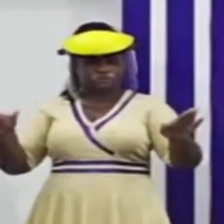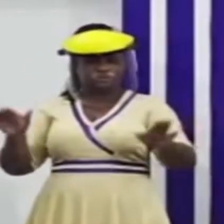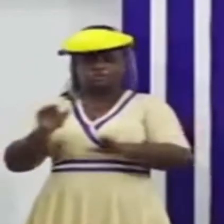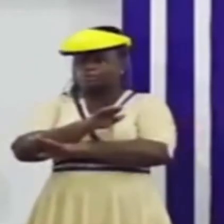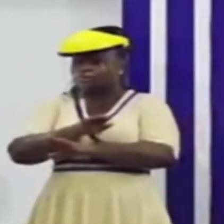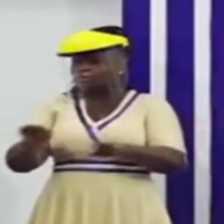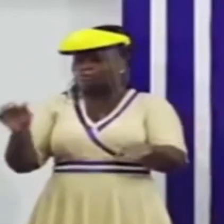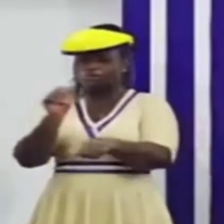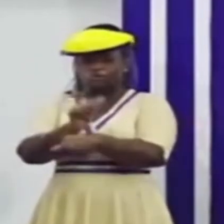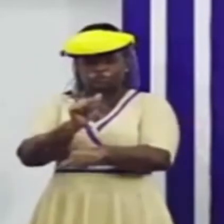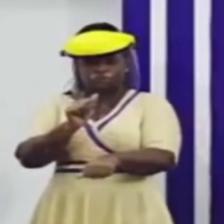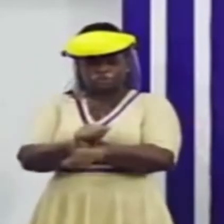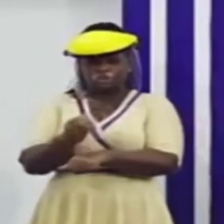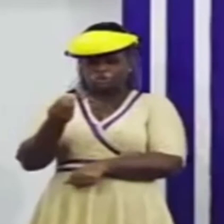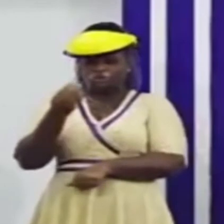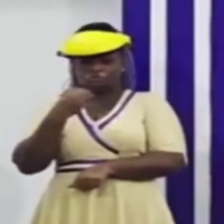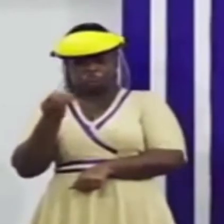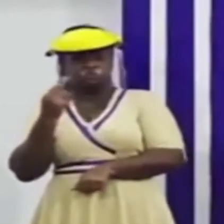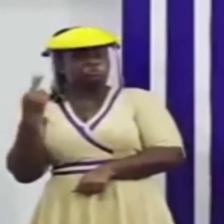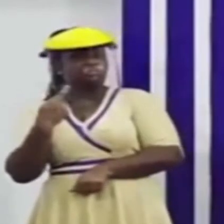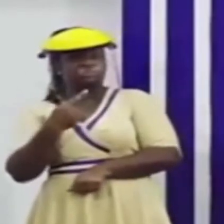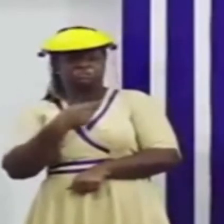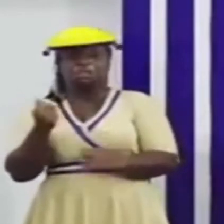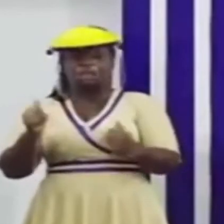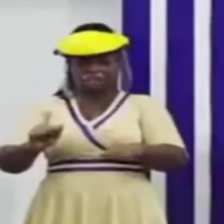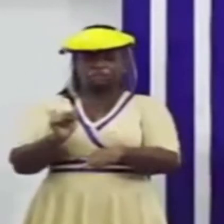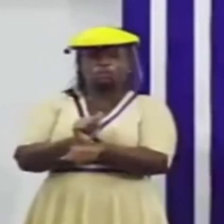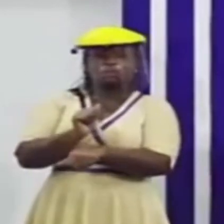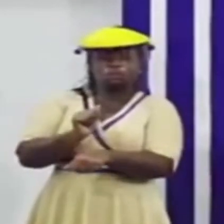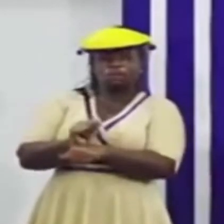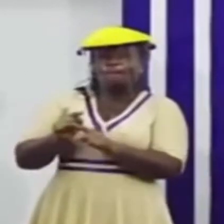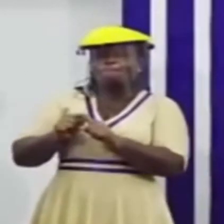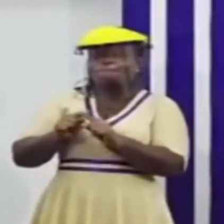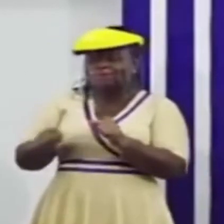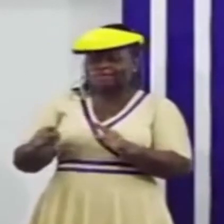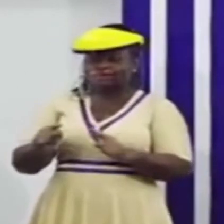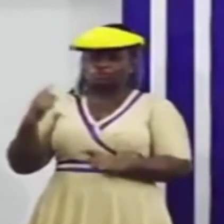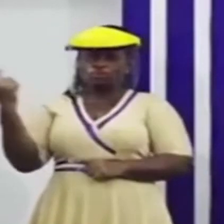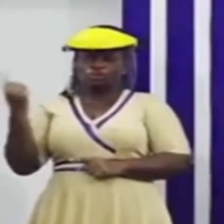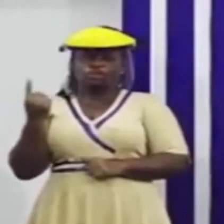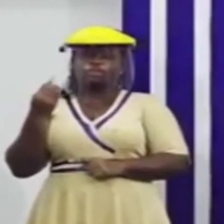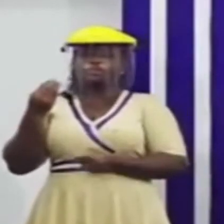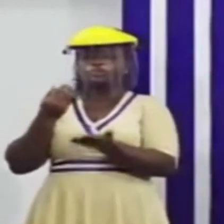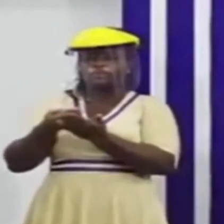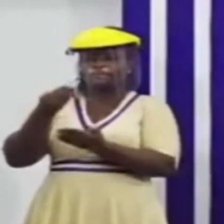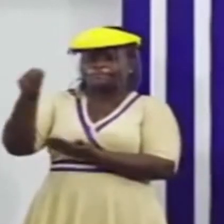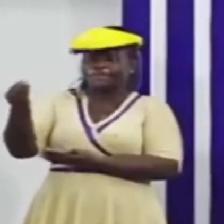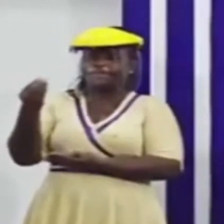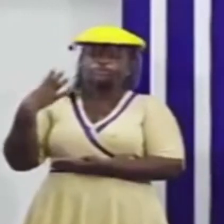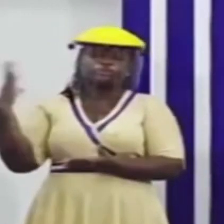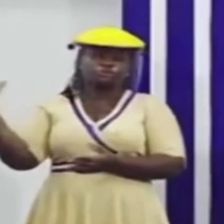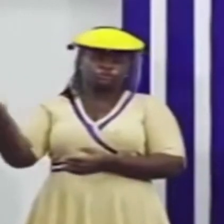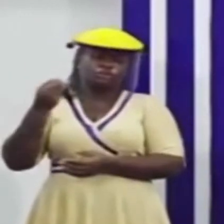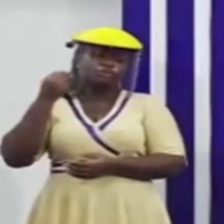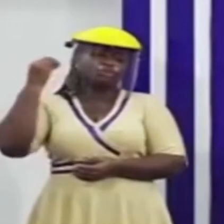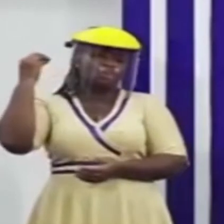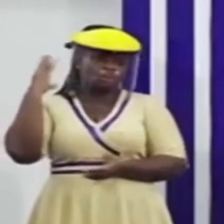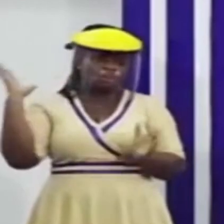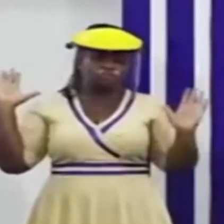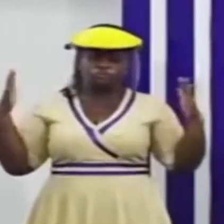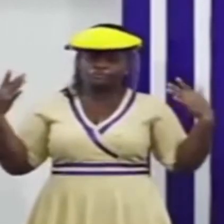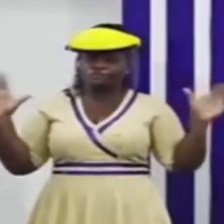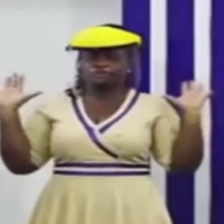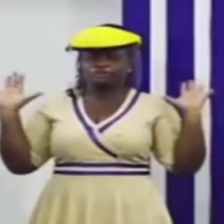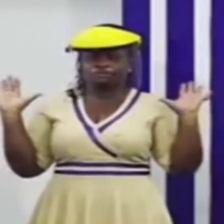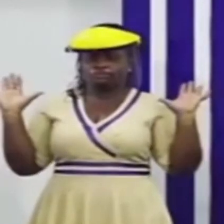open. Food chains, restaurants can operate per the guidelines that we're given in respect of takeout and